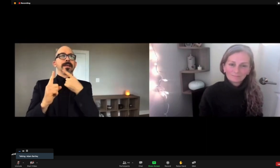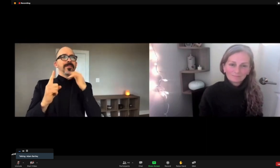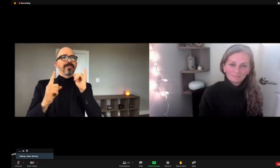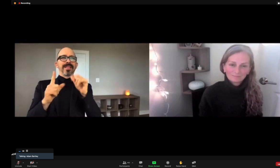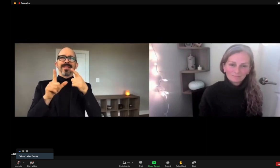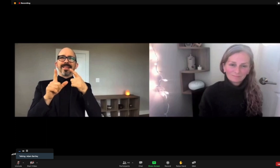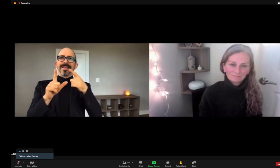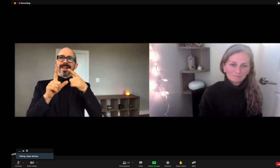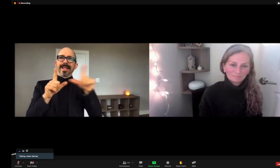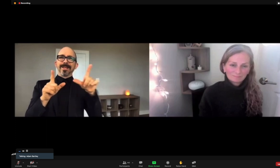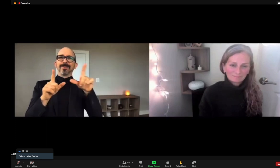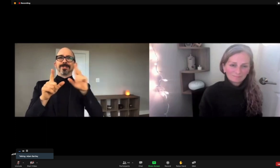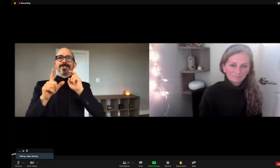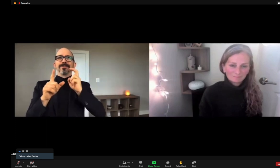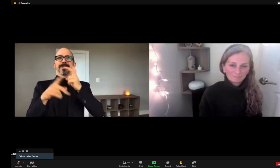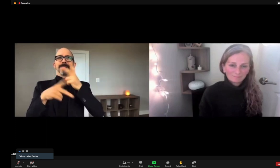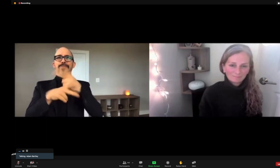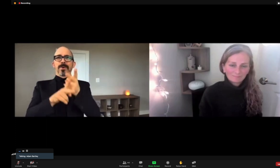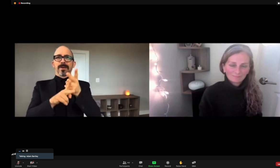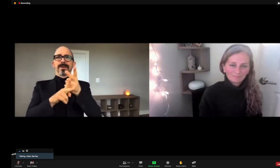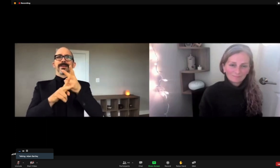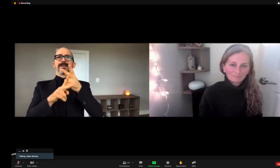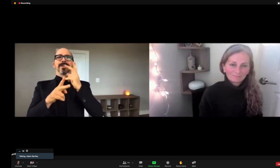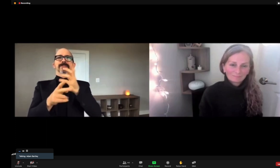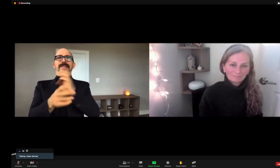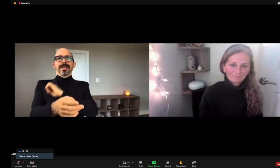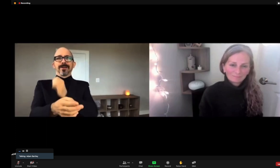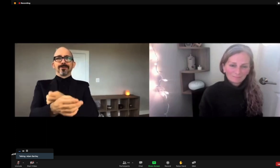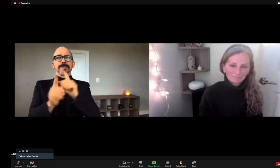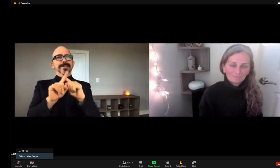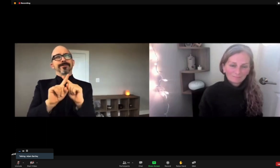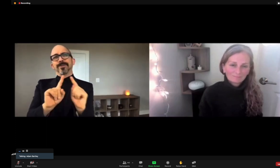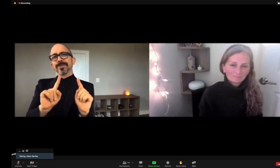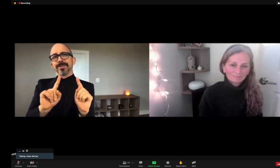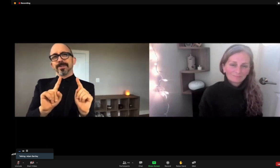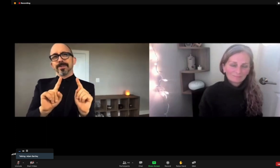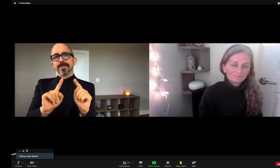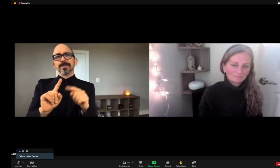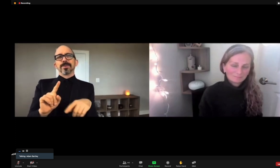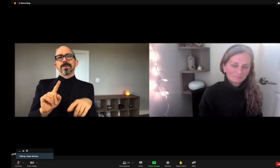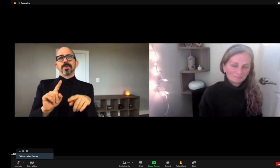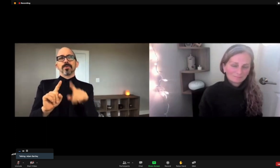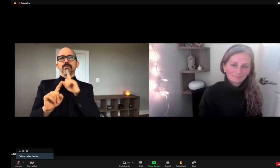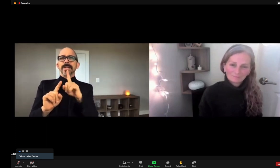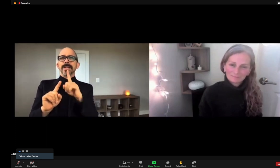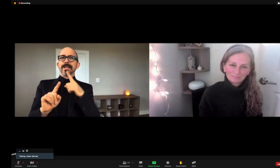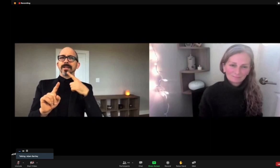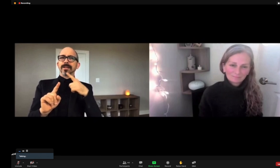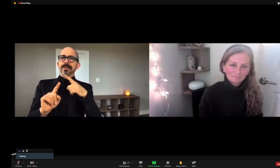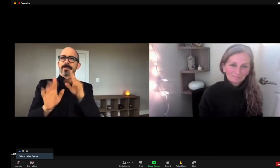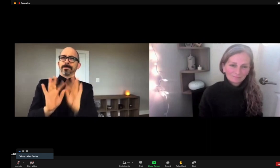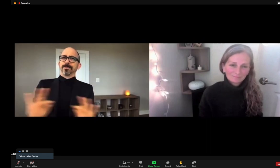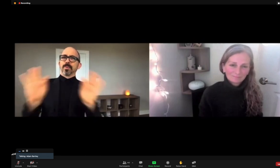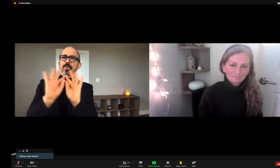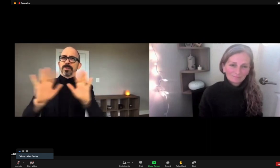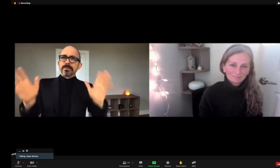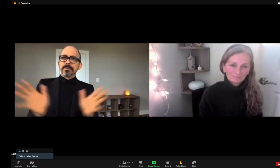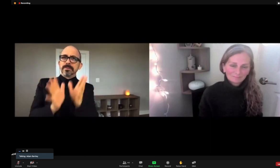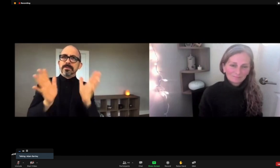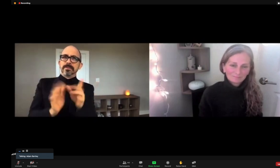the BIPOC presence that is so vital and that was present in this production and it completely changed the energy. It